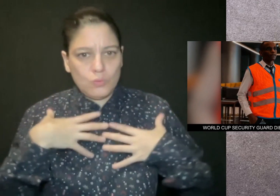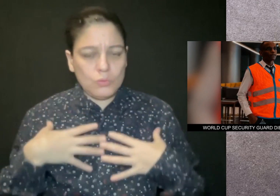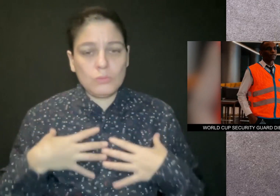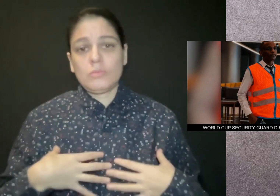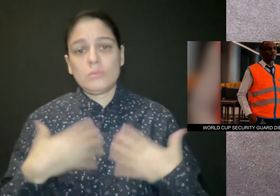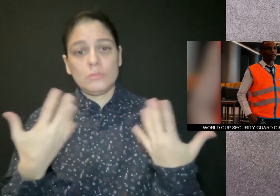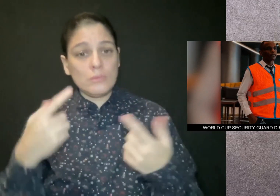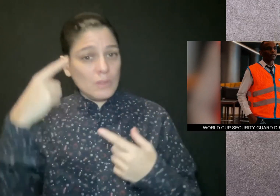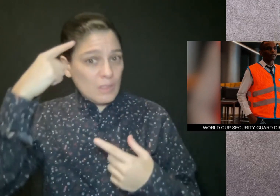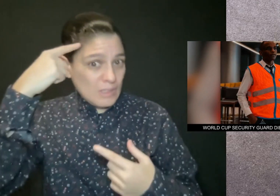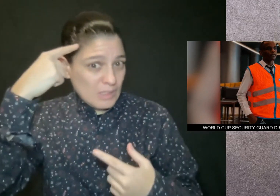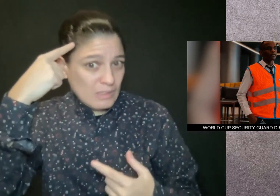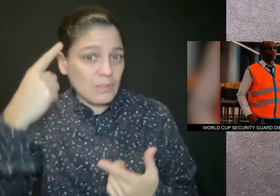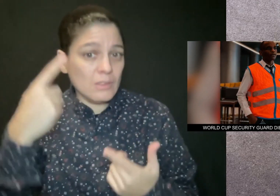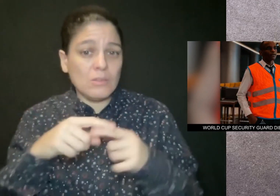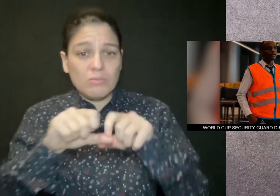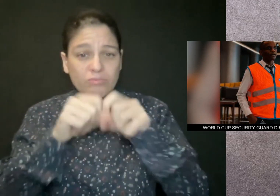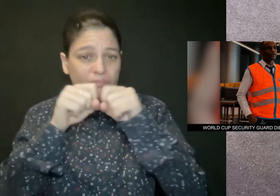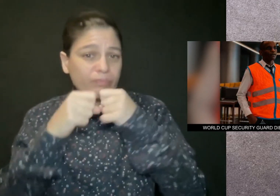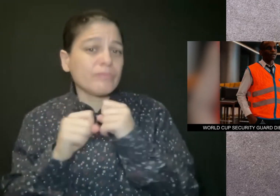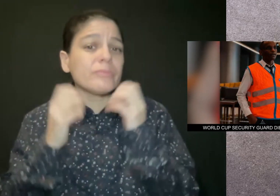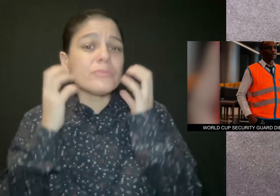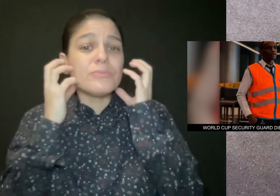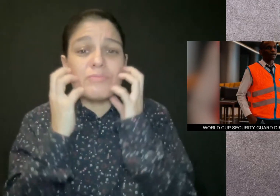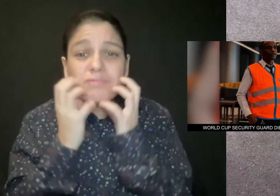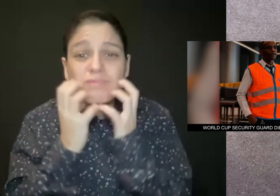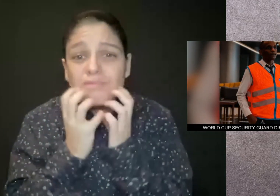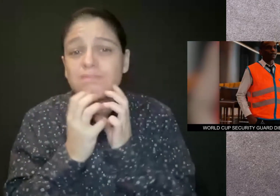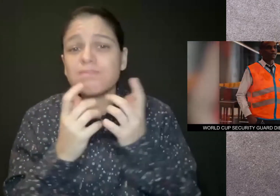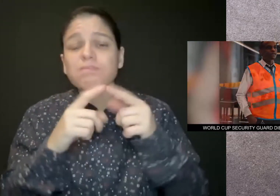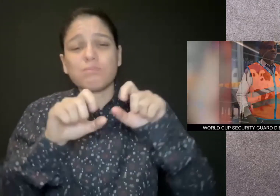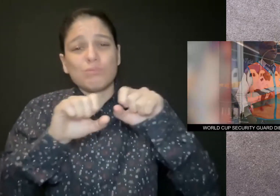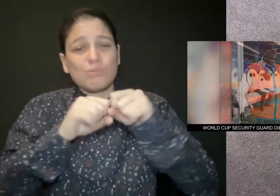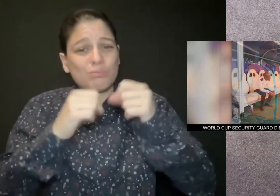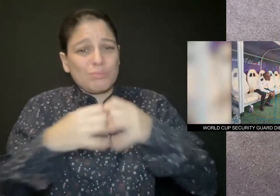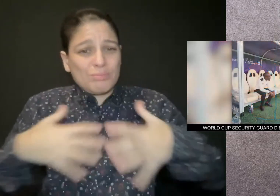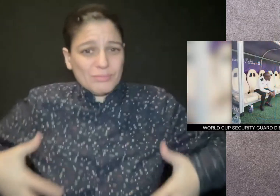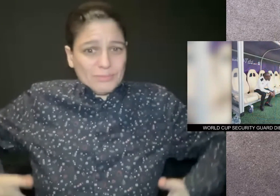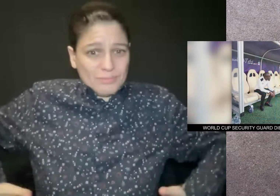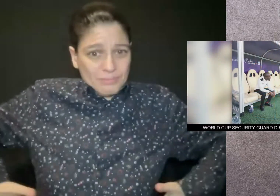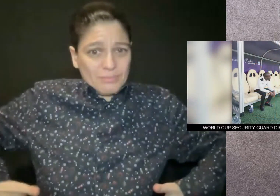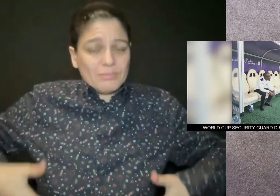He suffered severe head injuries, facial fractures, and pelvic fractures.